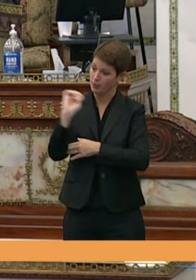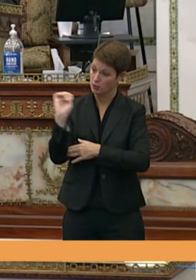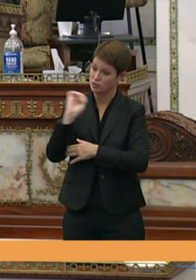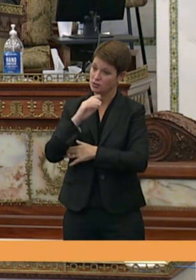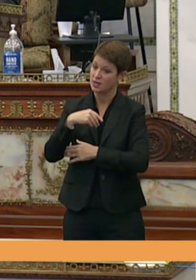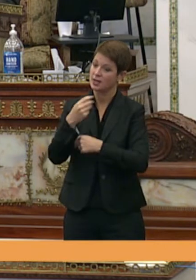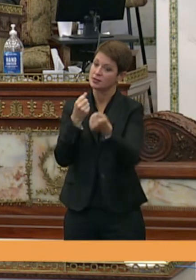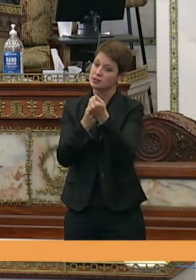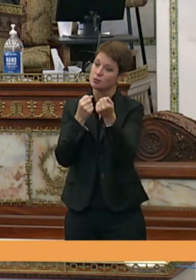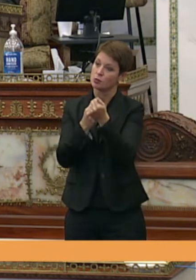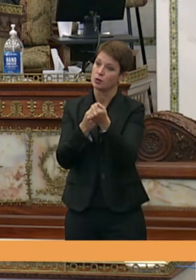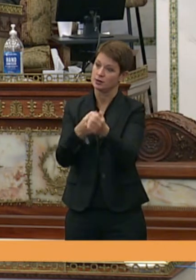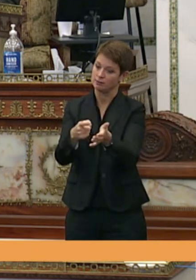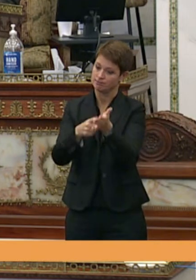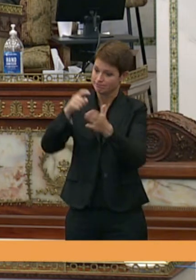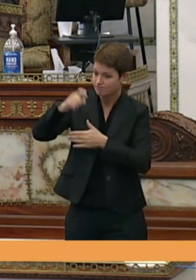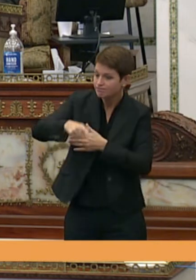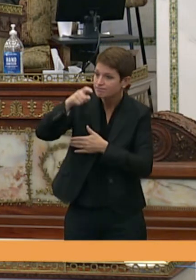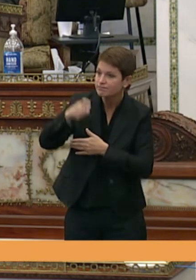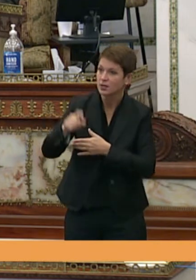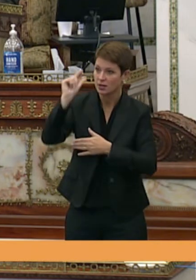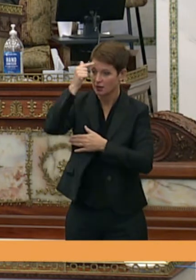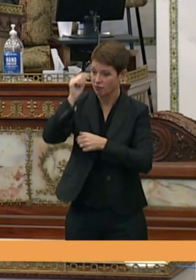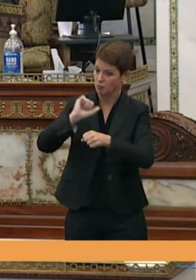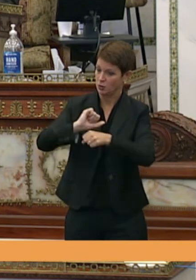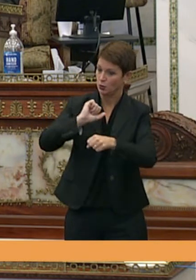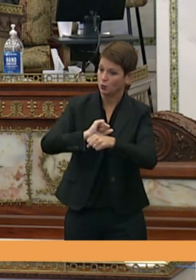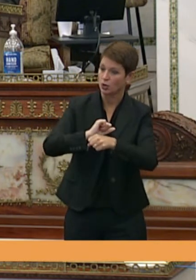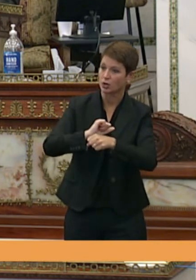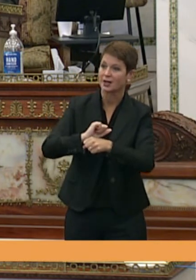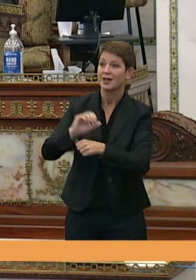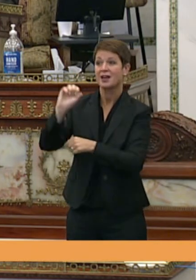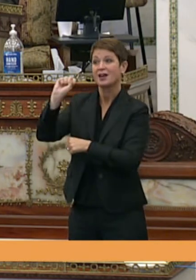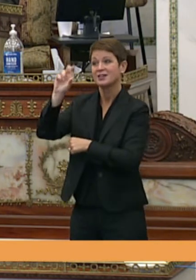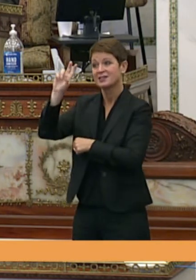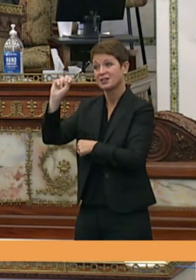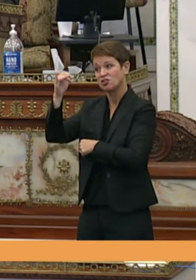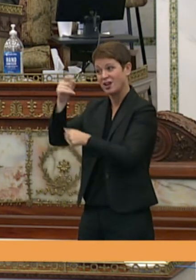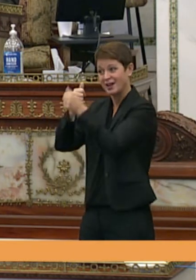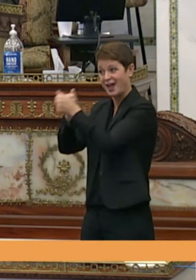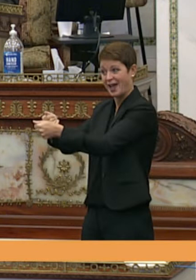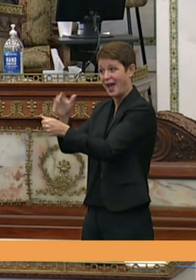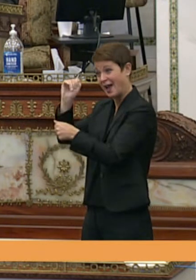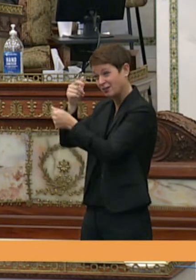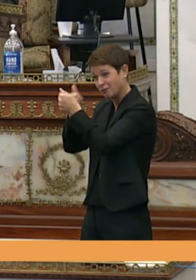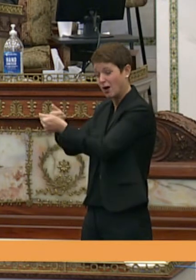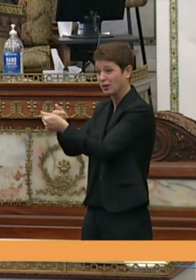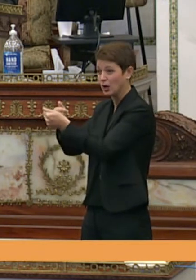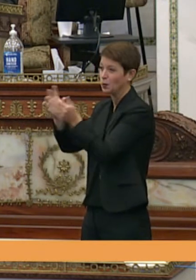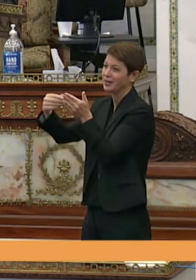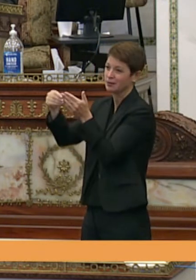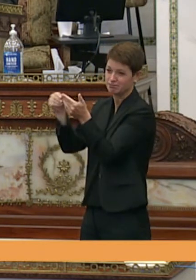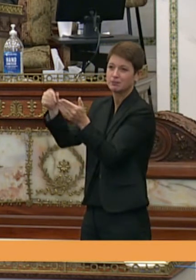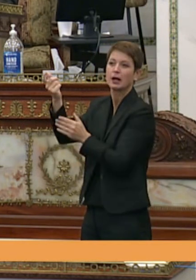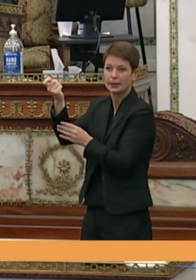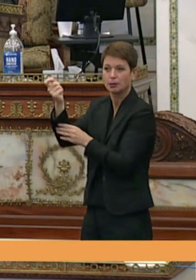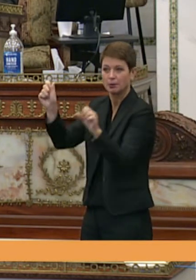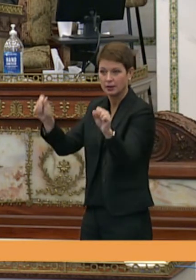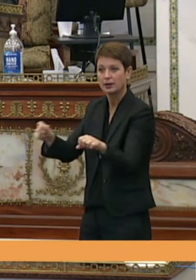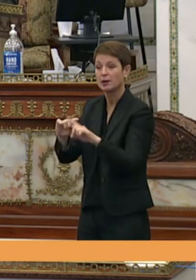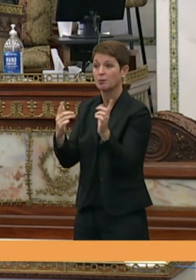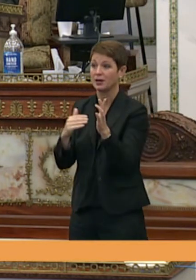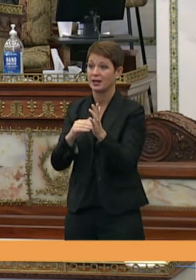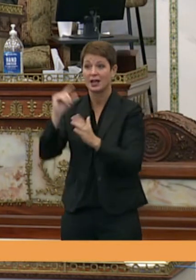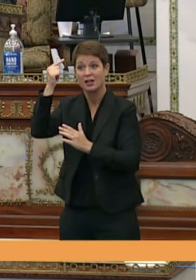essential governmental functions without strict adherence to the sunshine act this limited power to act lasts until the governor and the